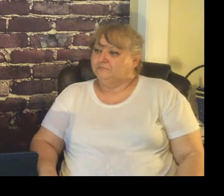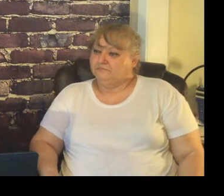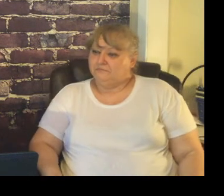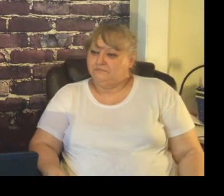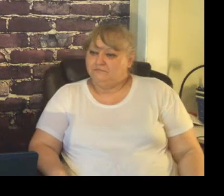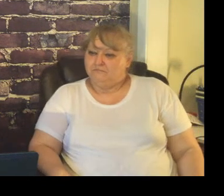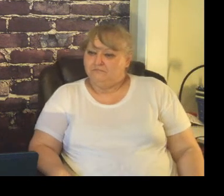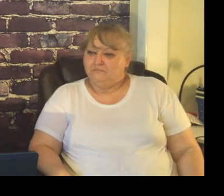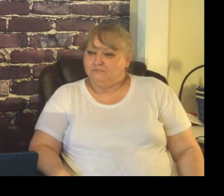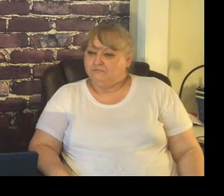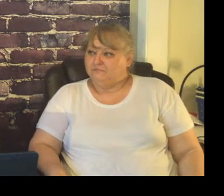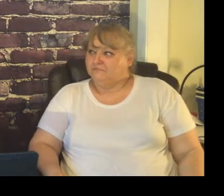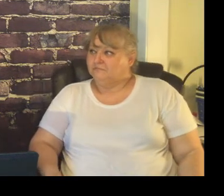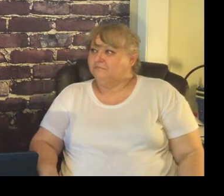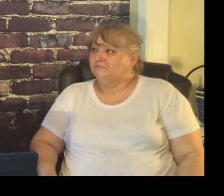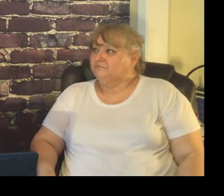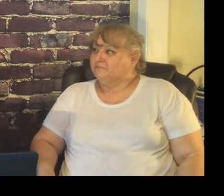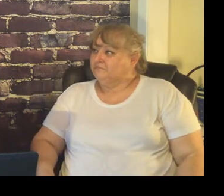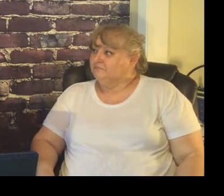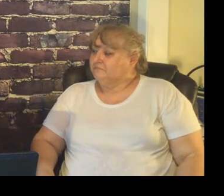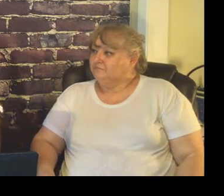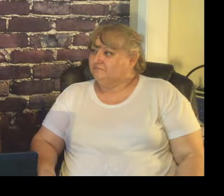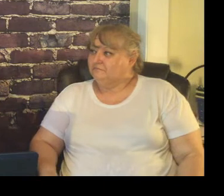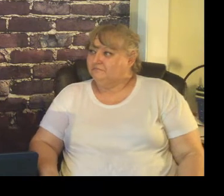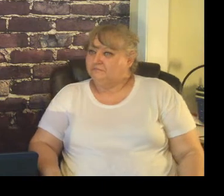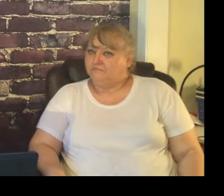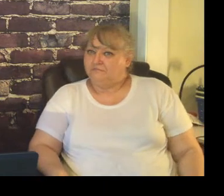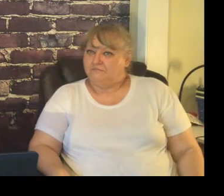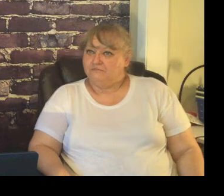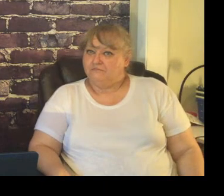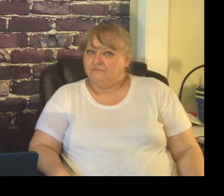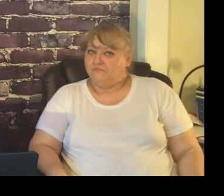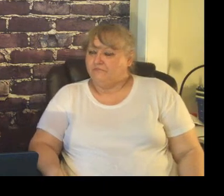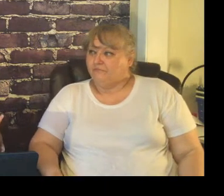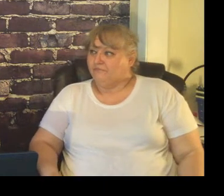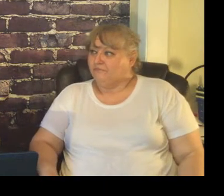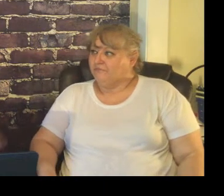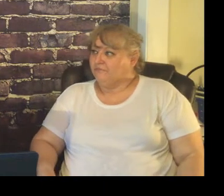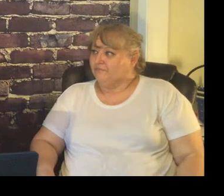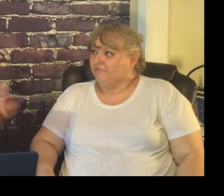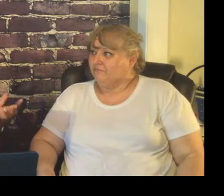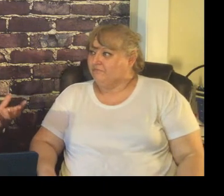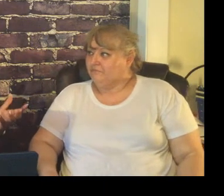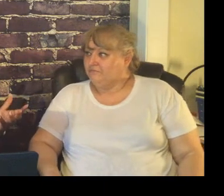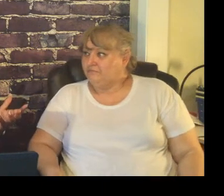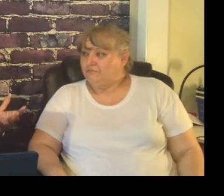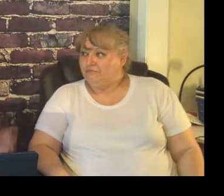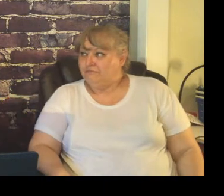not one thing so we kind of touched on it already but I'm just going to talk about why is classroom